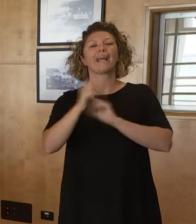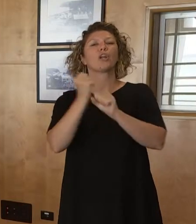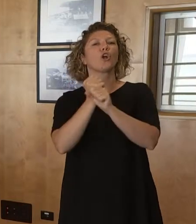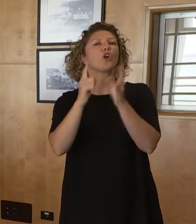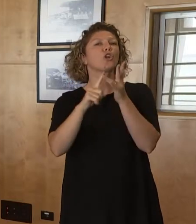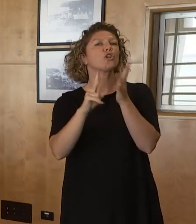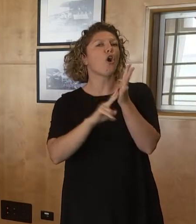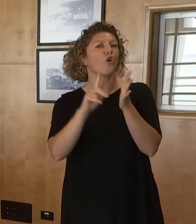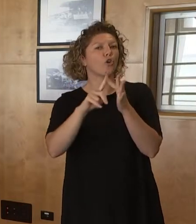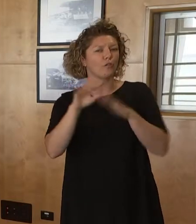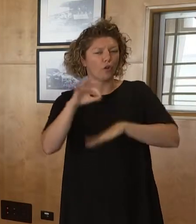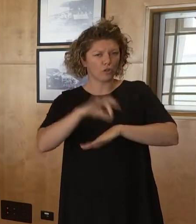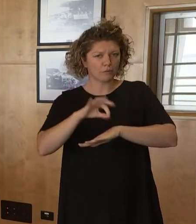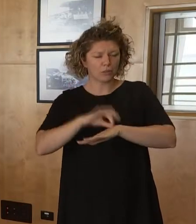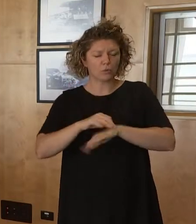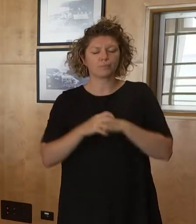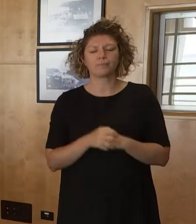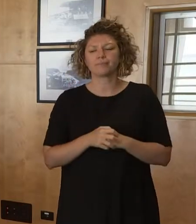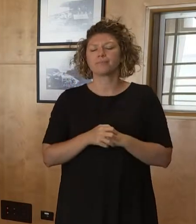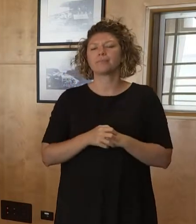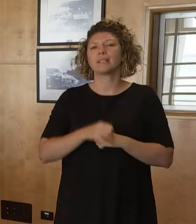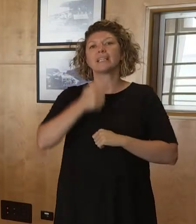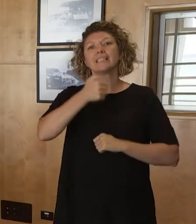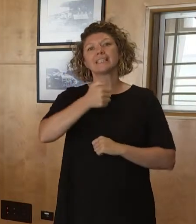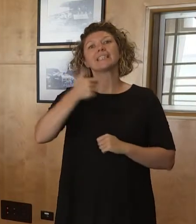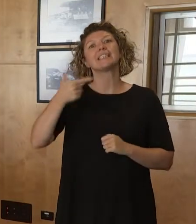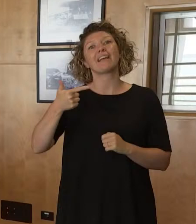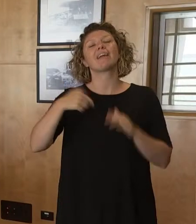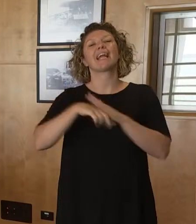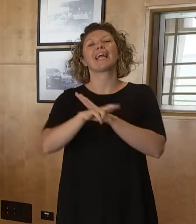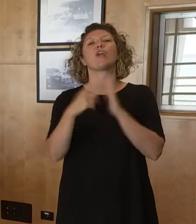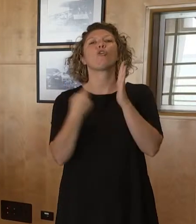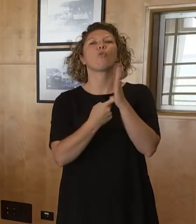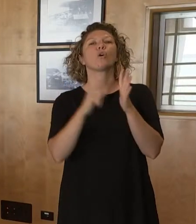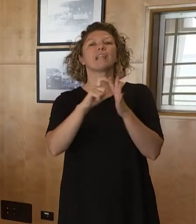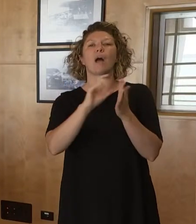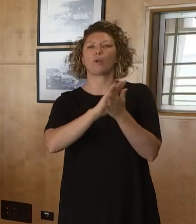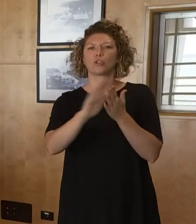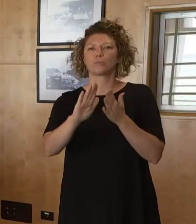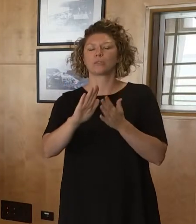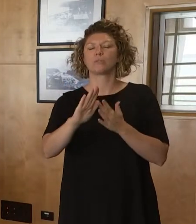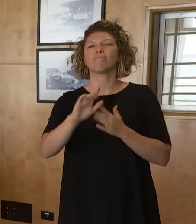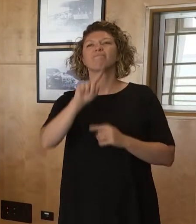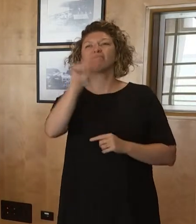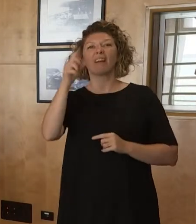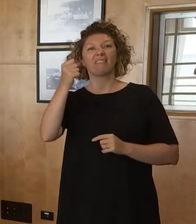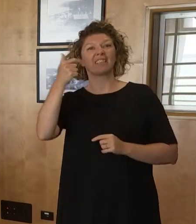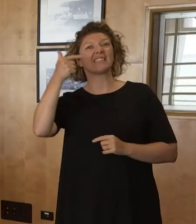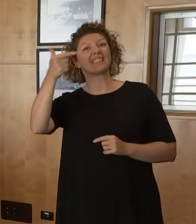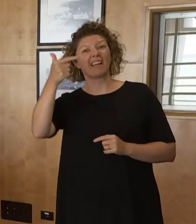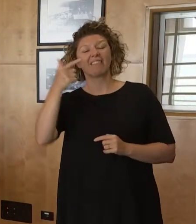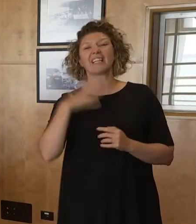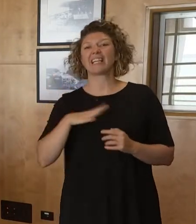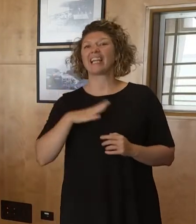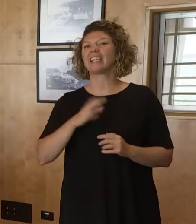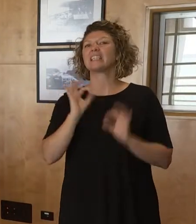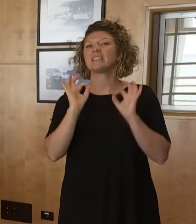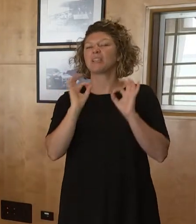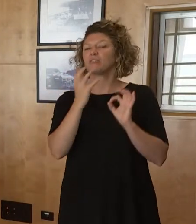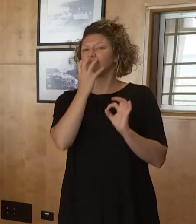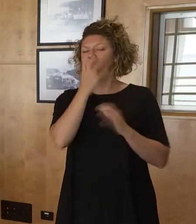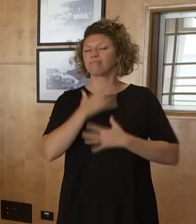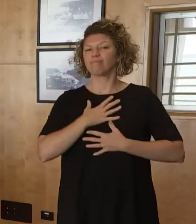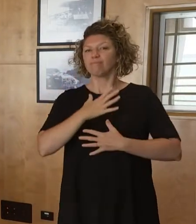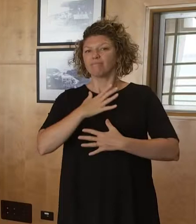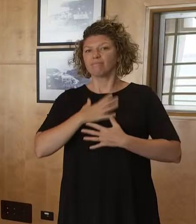receiving care and there's 67 people in the Royal Darwin Hospital including seven on oxygen and three in intensive care. So